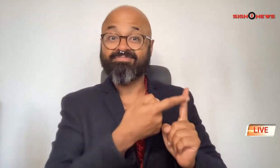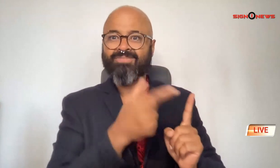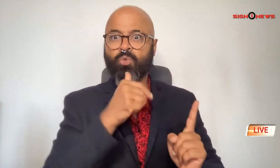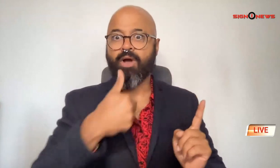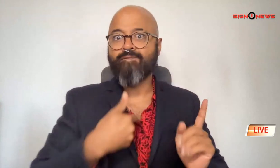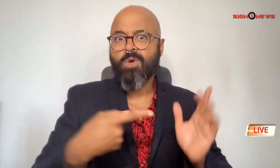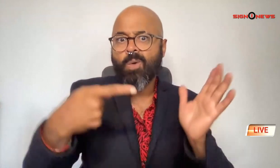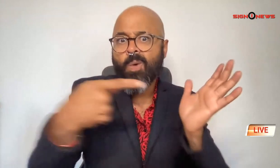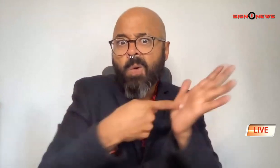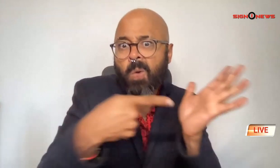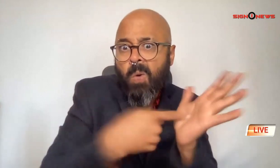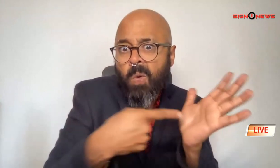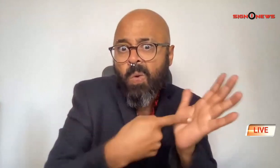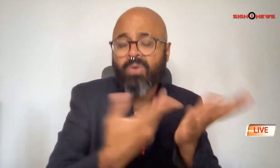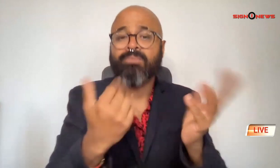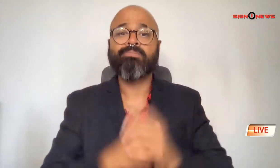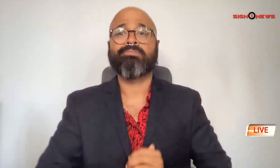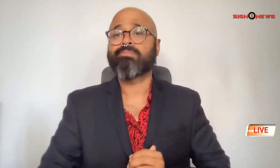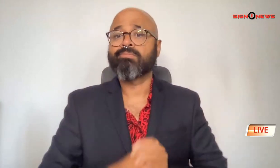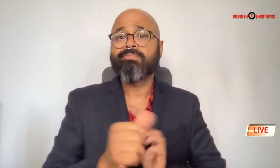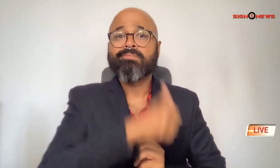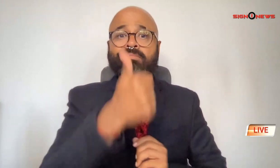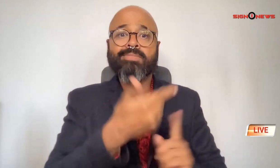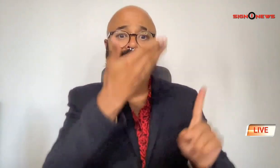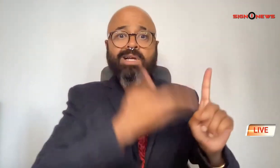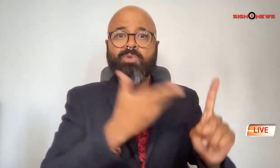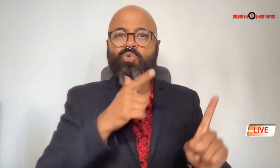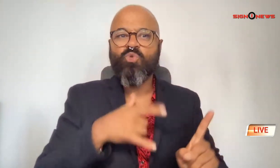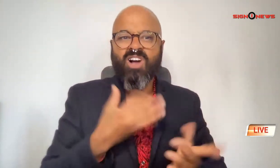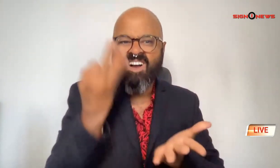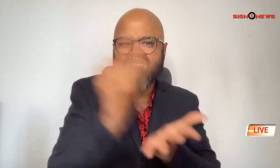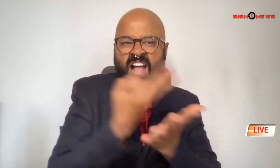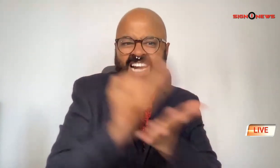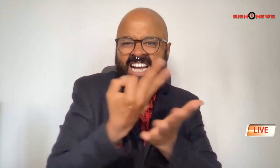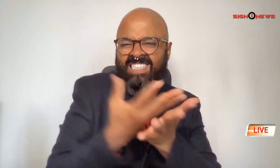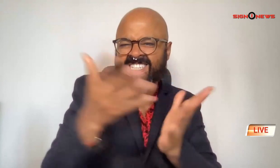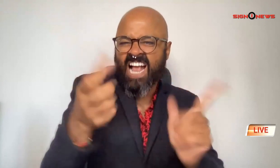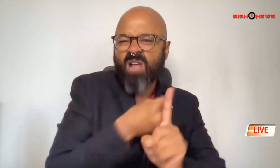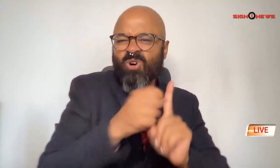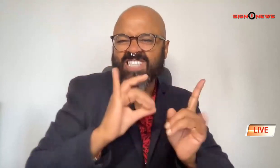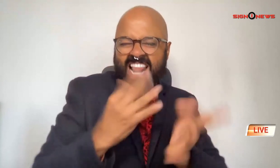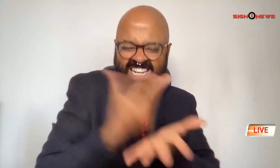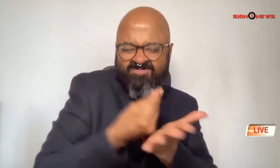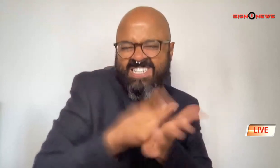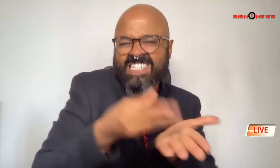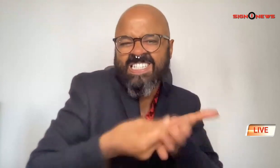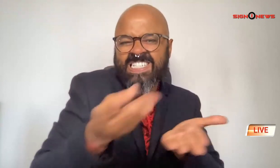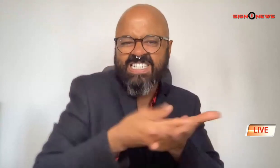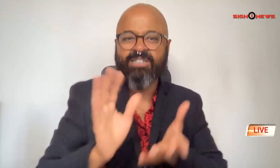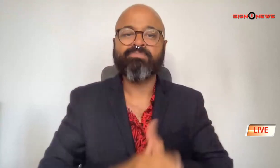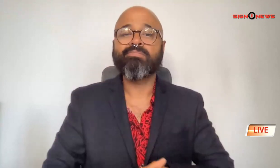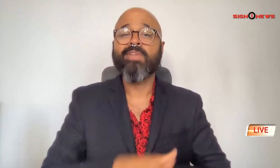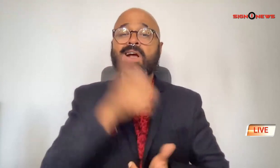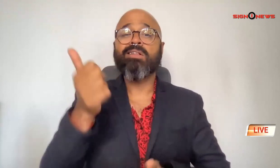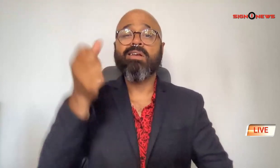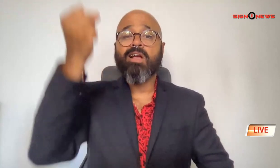if you partner with someone with a lot of debt someone who's financially abusive a